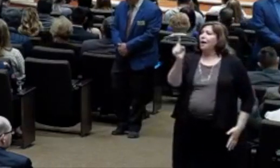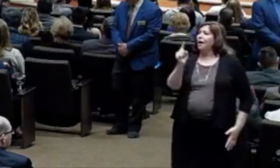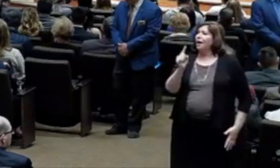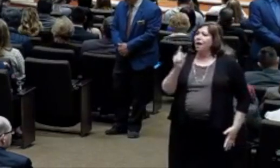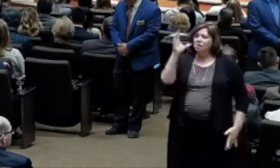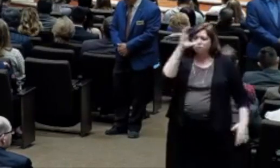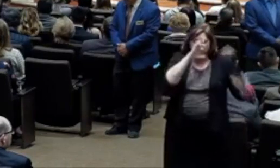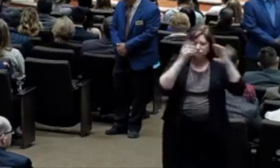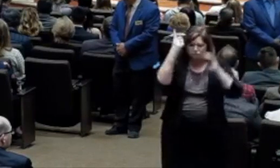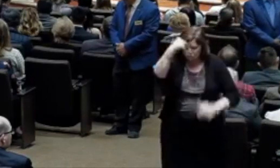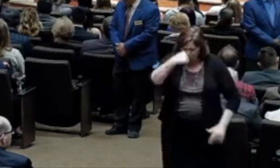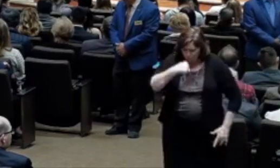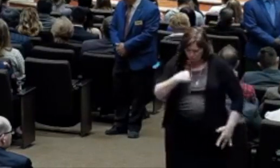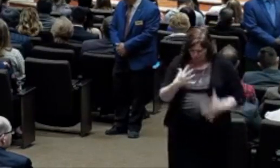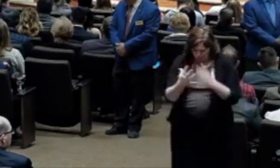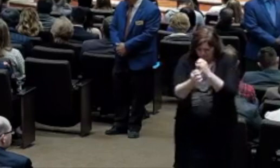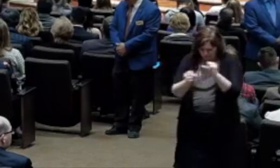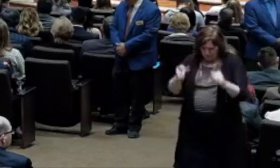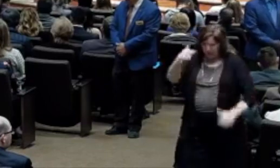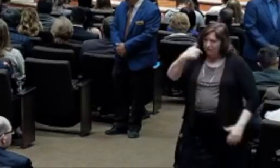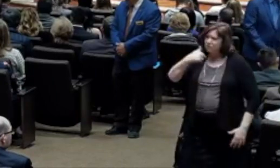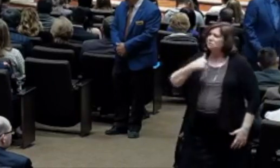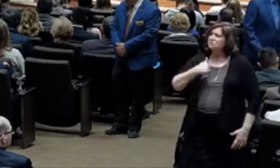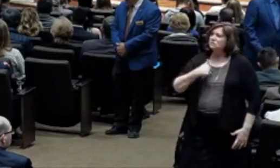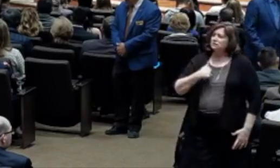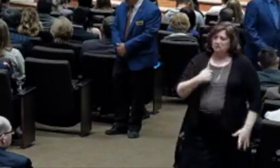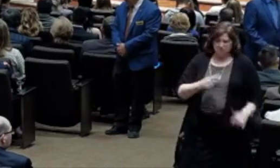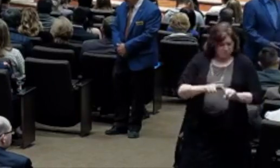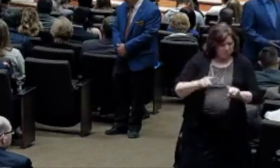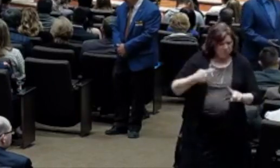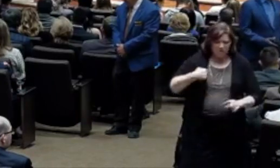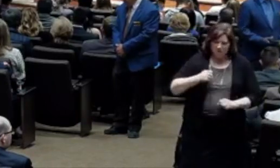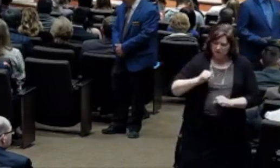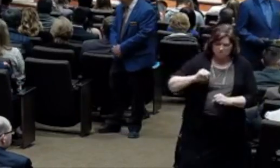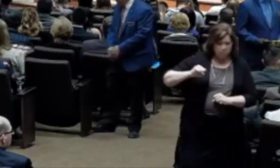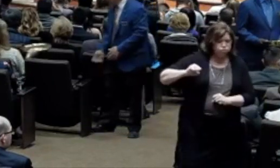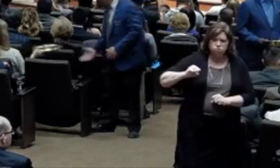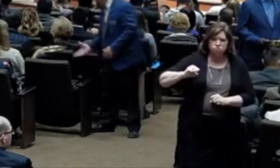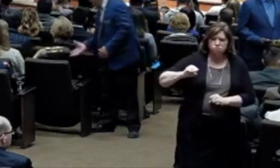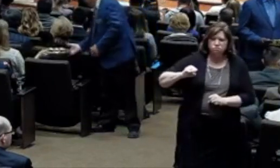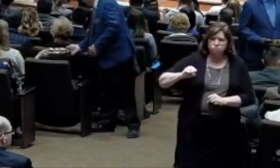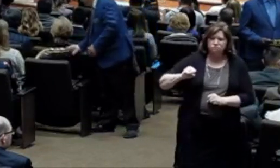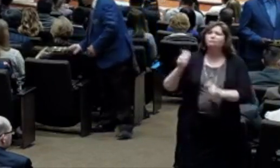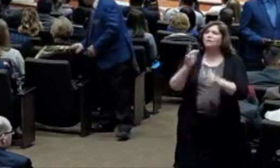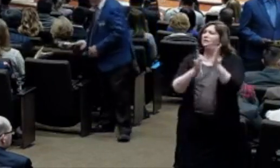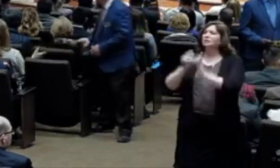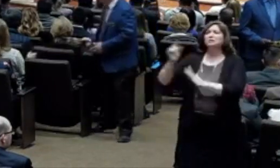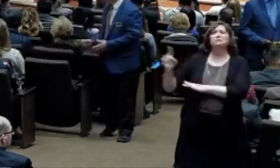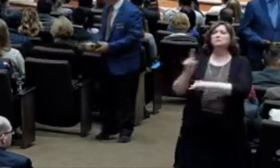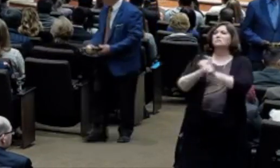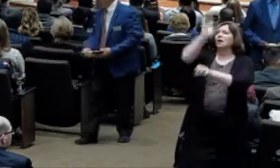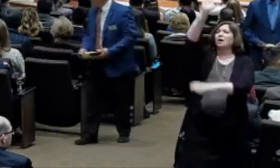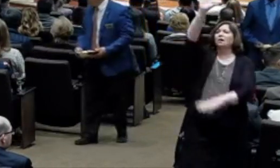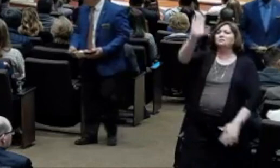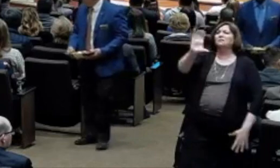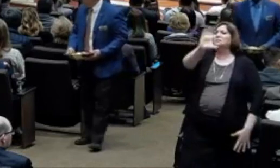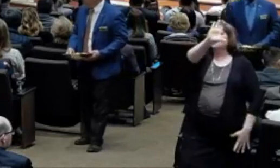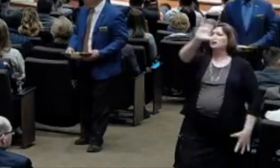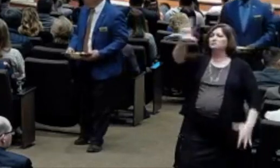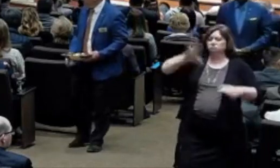but I yielded crucified, and nailed him to the cross, bound by my sin